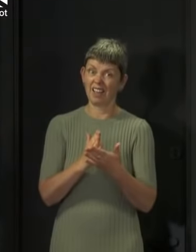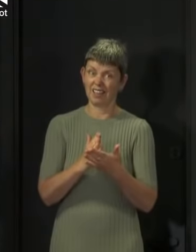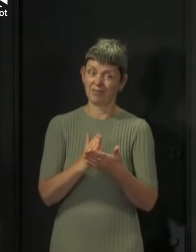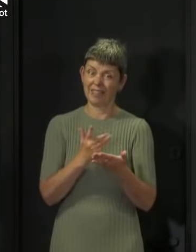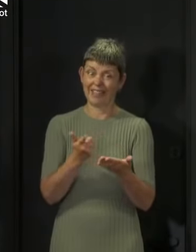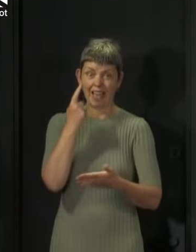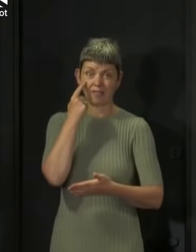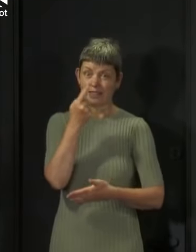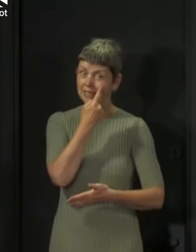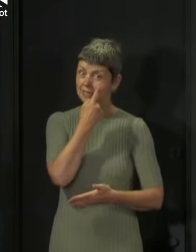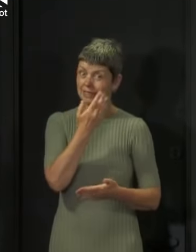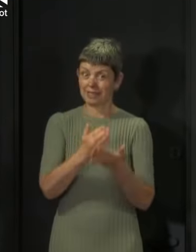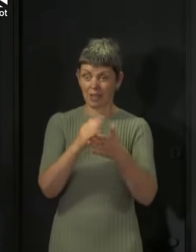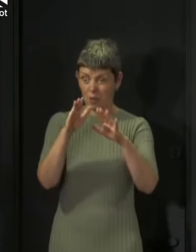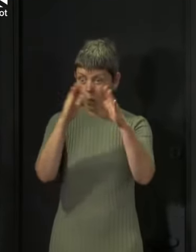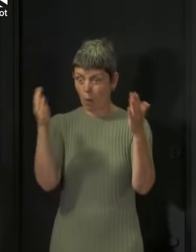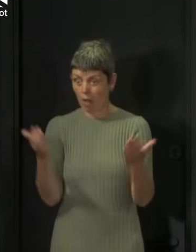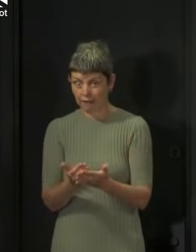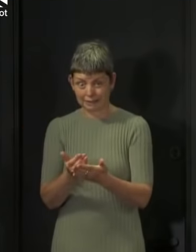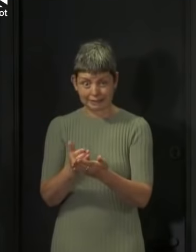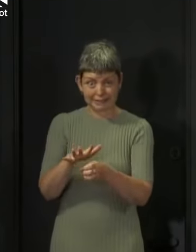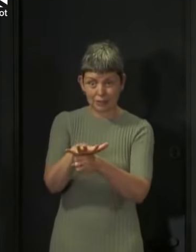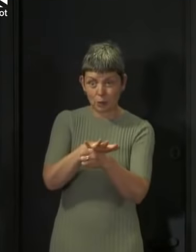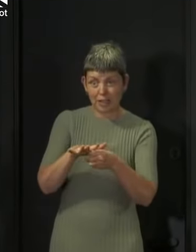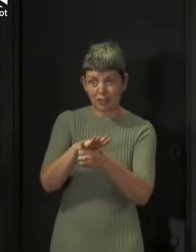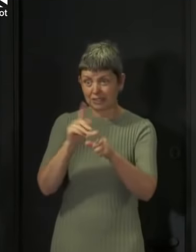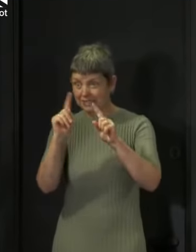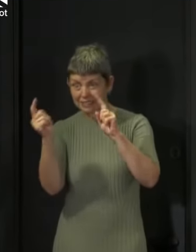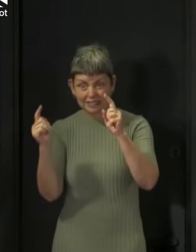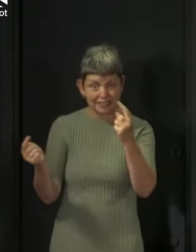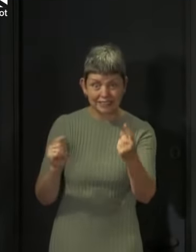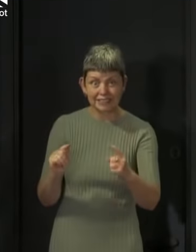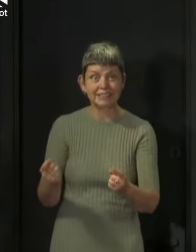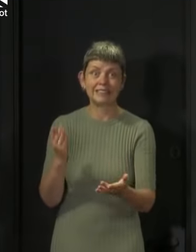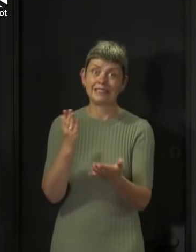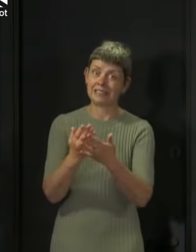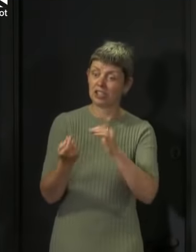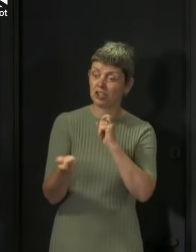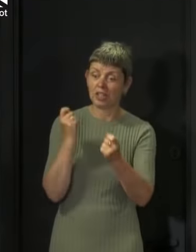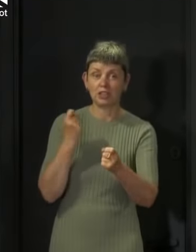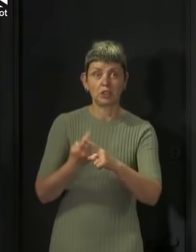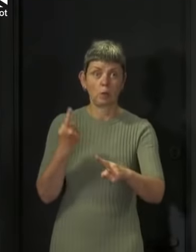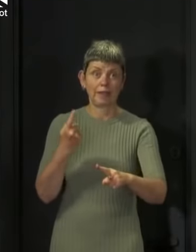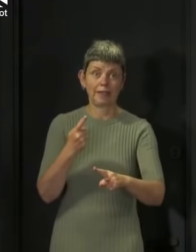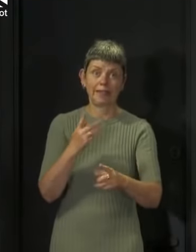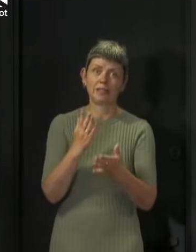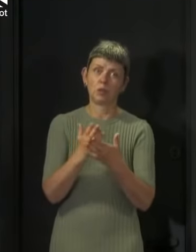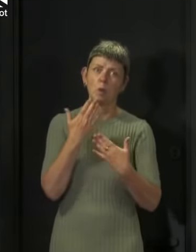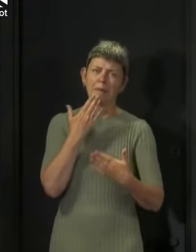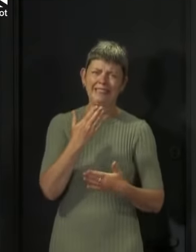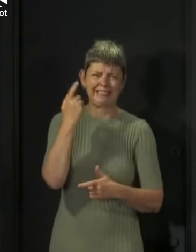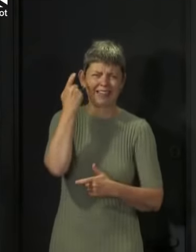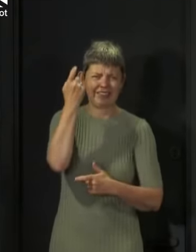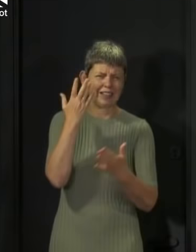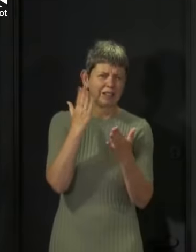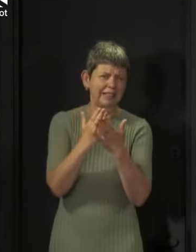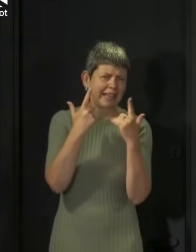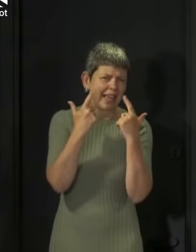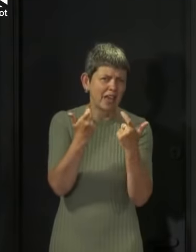change and it's why I would once again remind everyone to think very carefully about booking non-essential foreign travel.